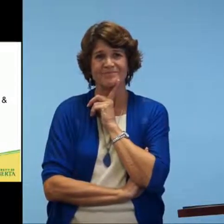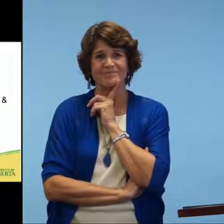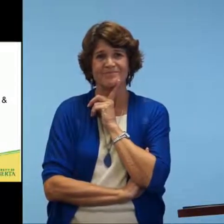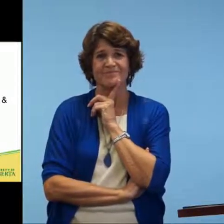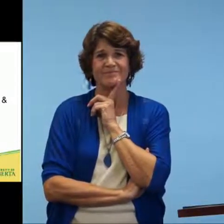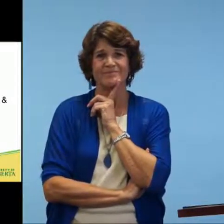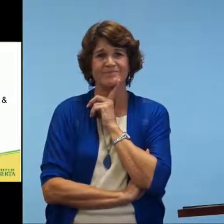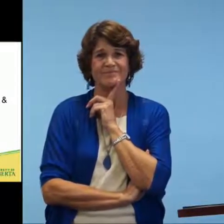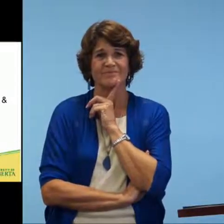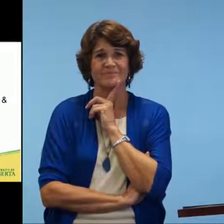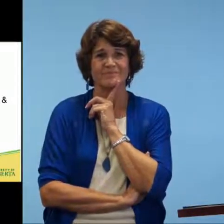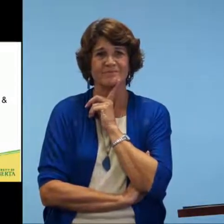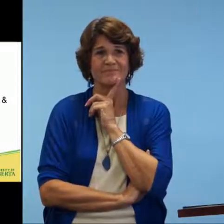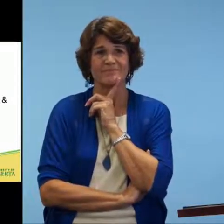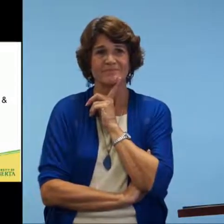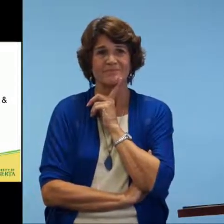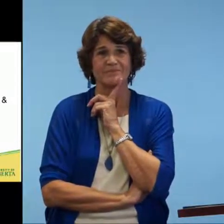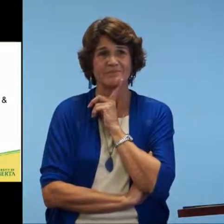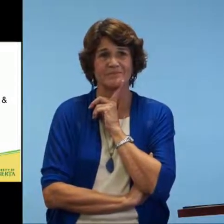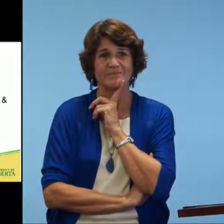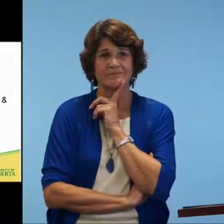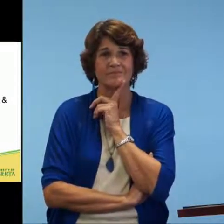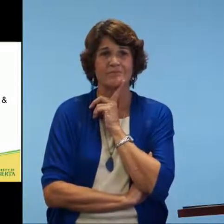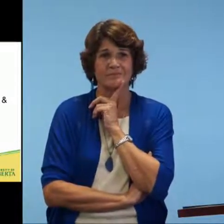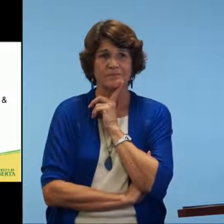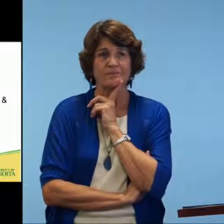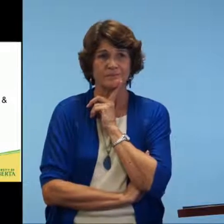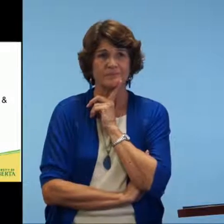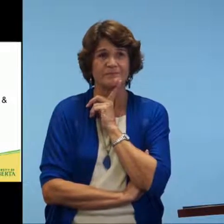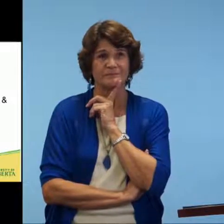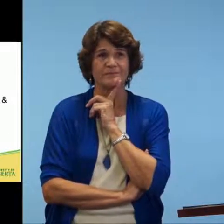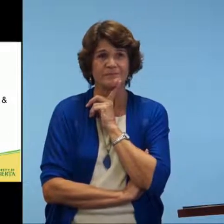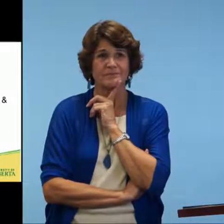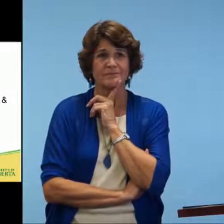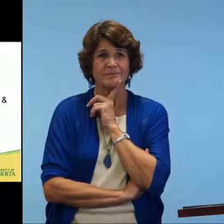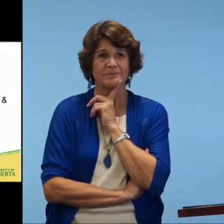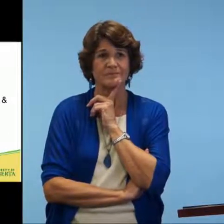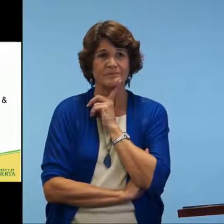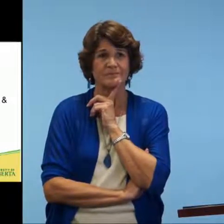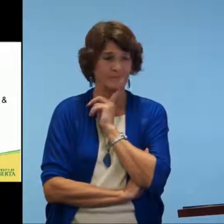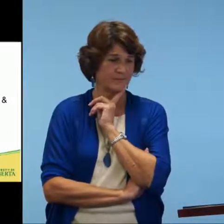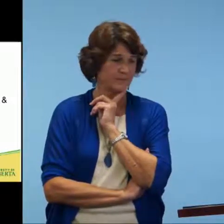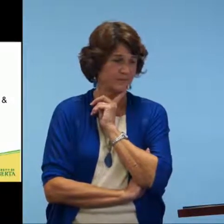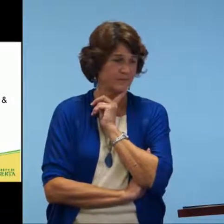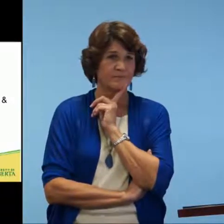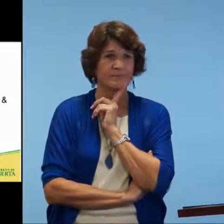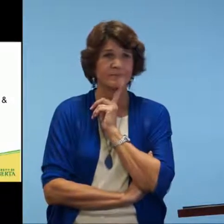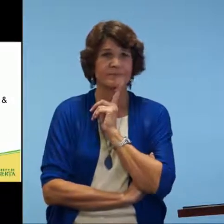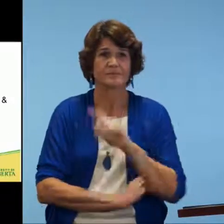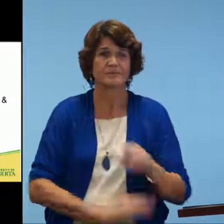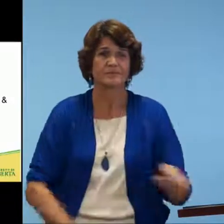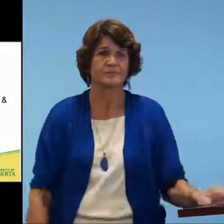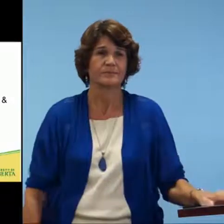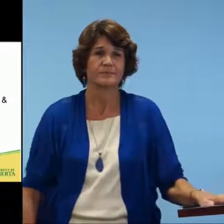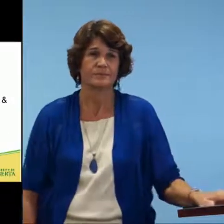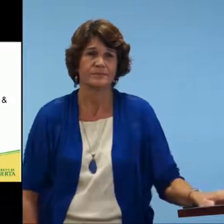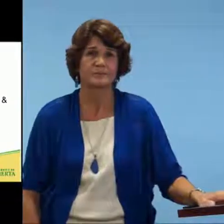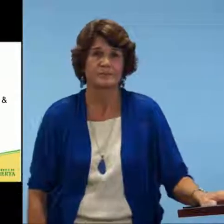check and see if there's any more questions, and if not, then I want to... Okay. That's it.